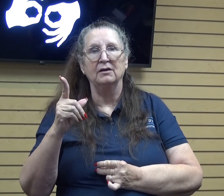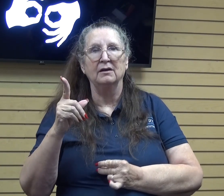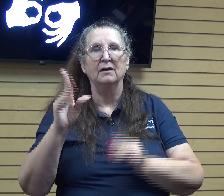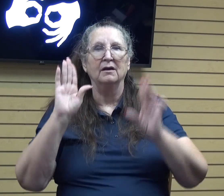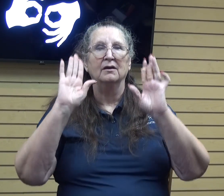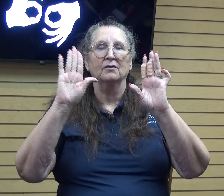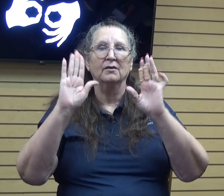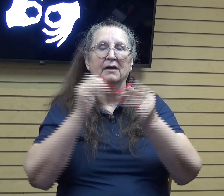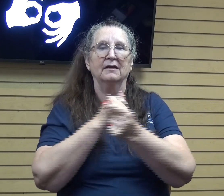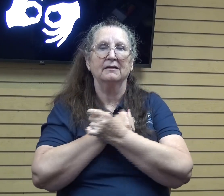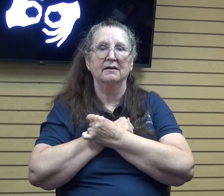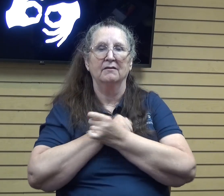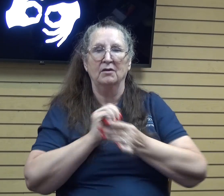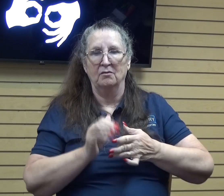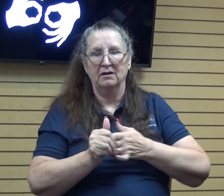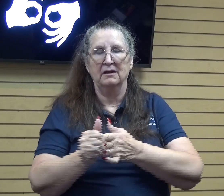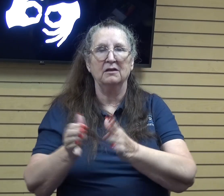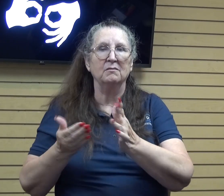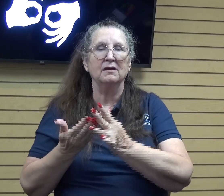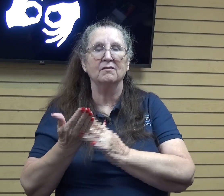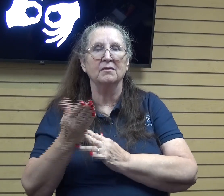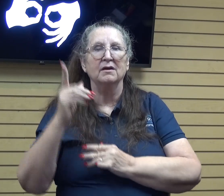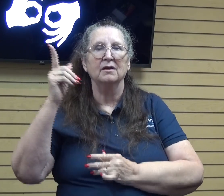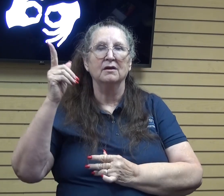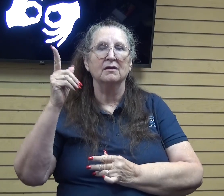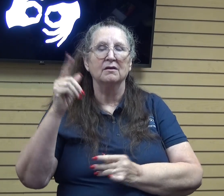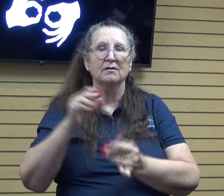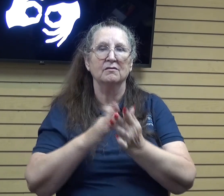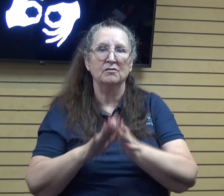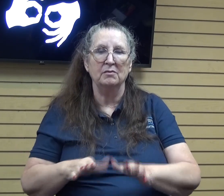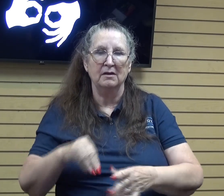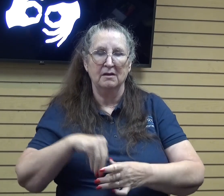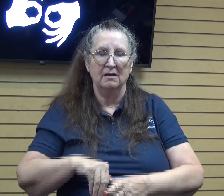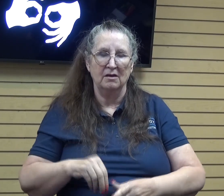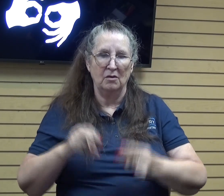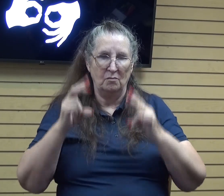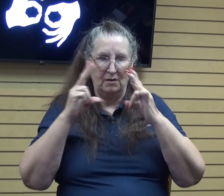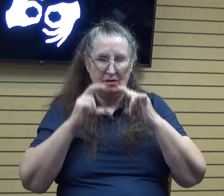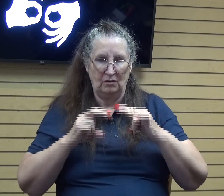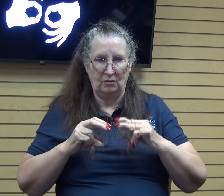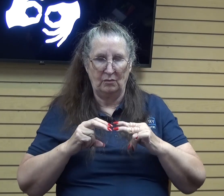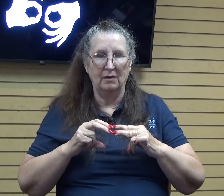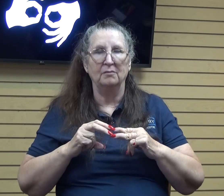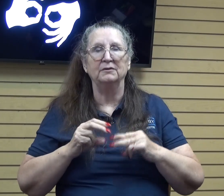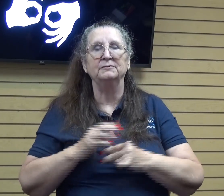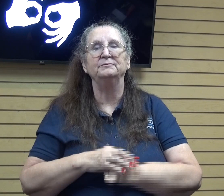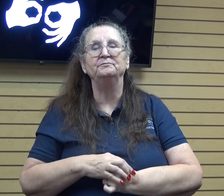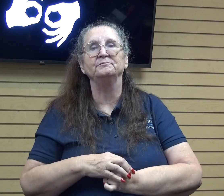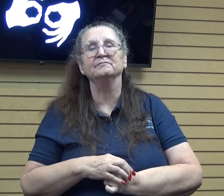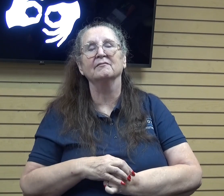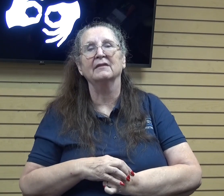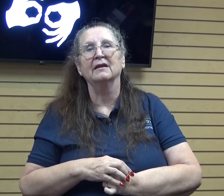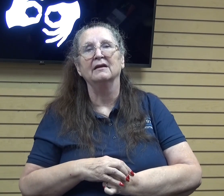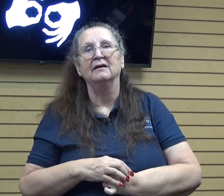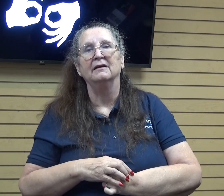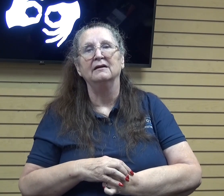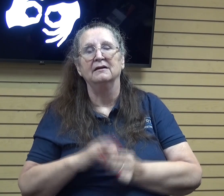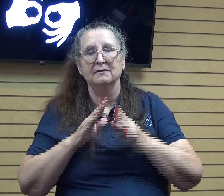love will lead me through you are the peace in my troubled sea in the silence you won't let